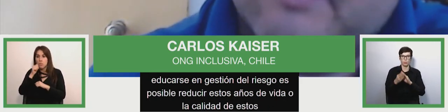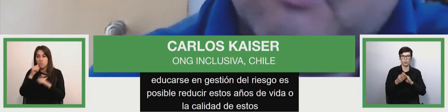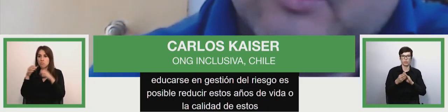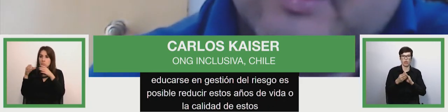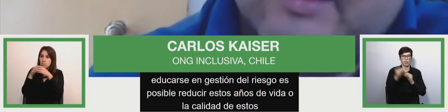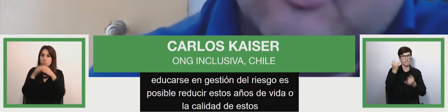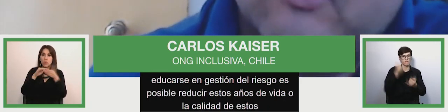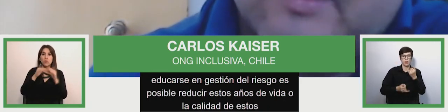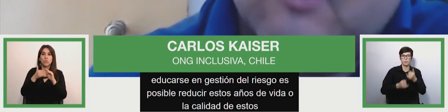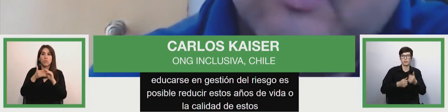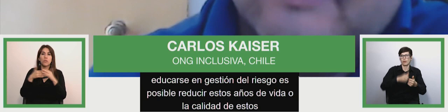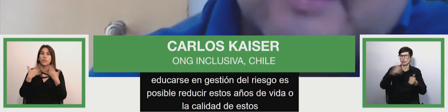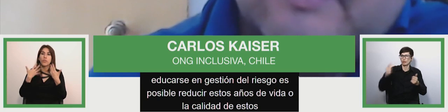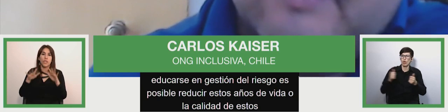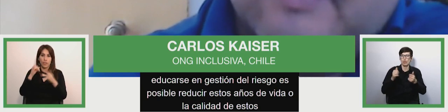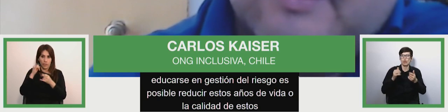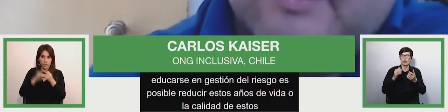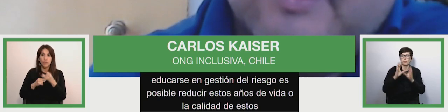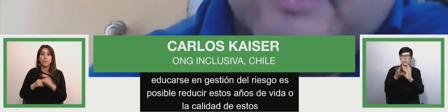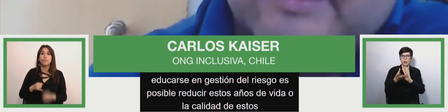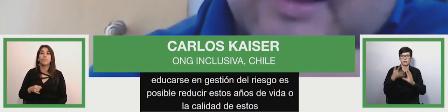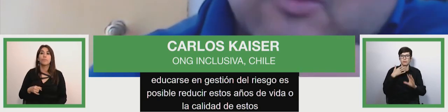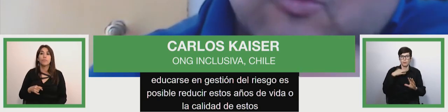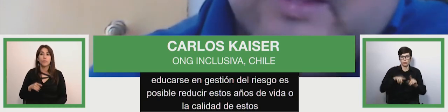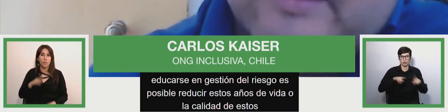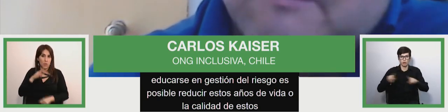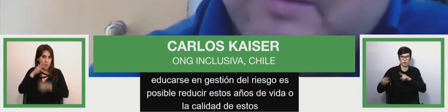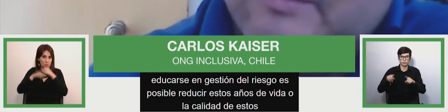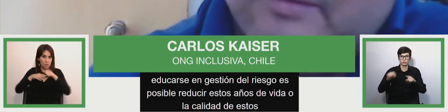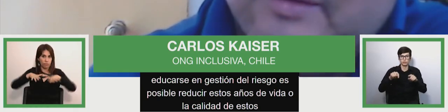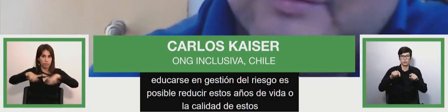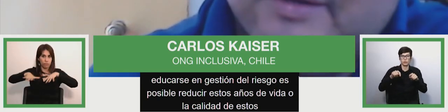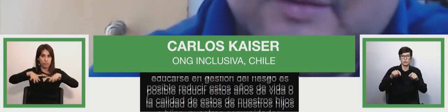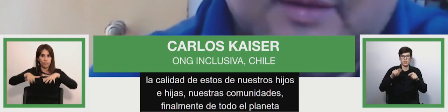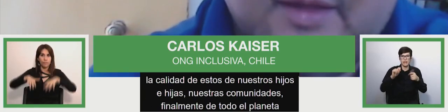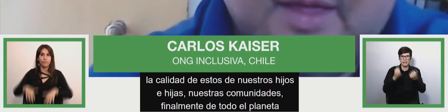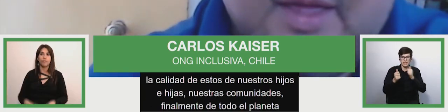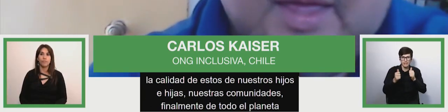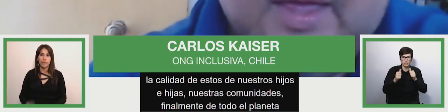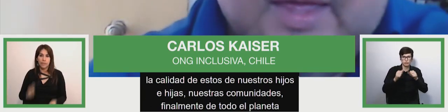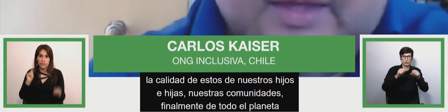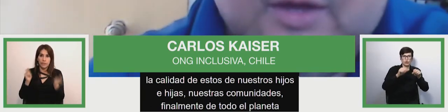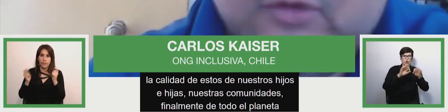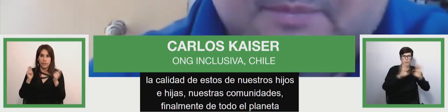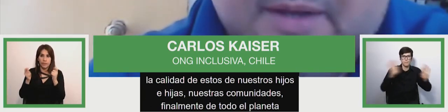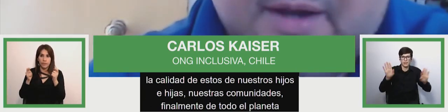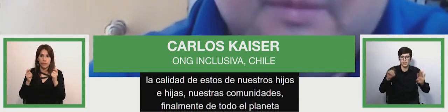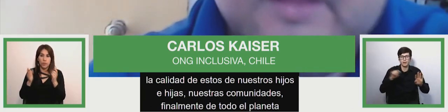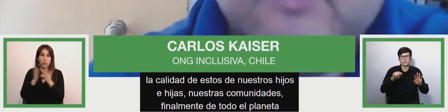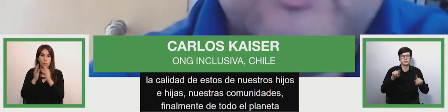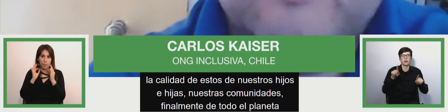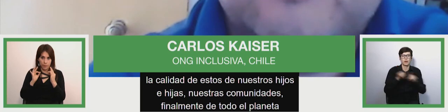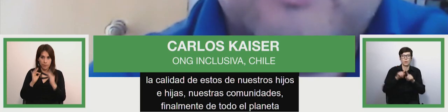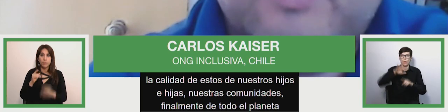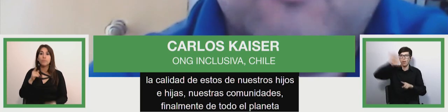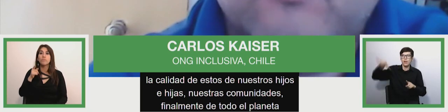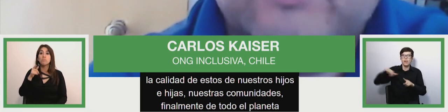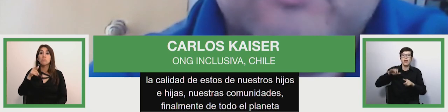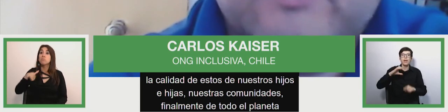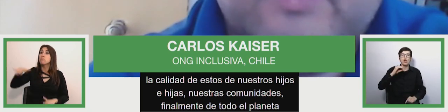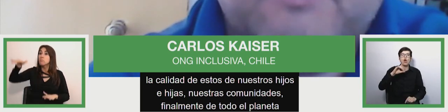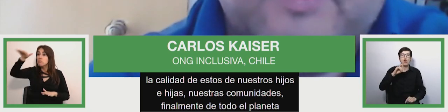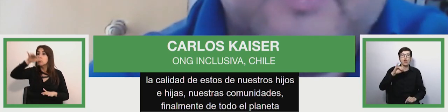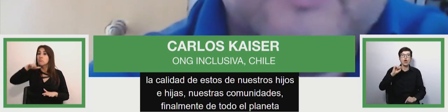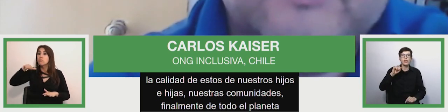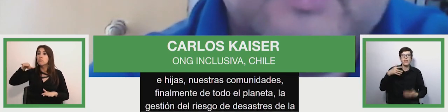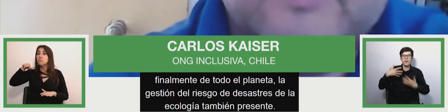risk management it's to reduce our life or the quality of our life of our communities of our children and